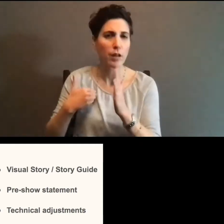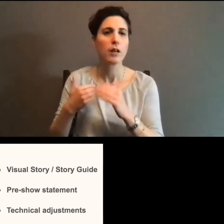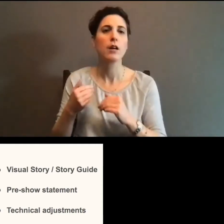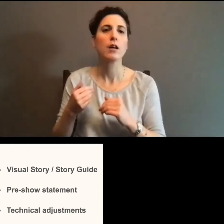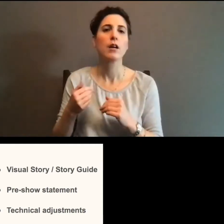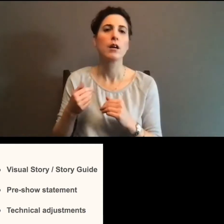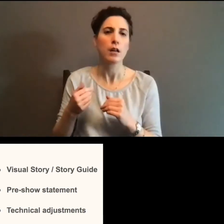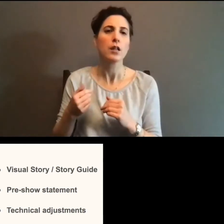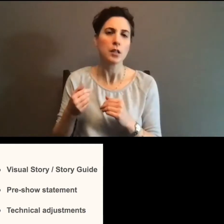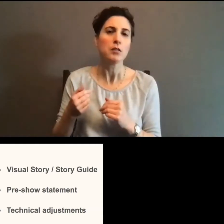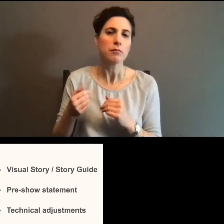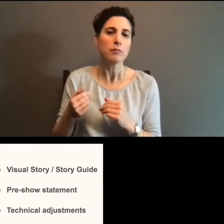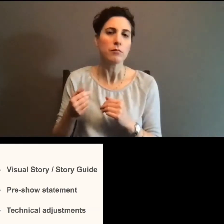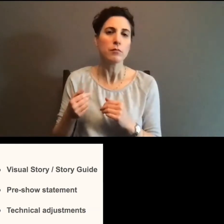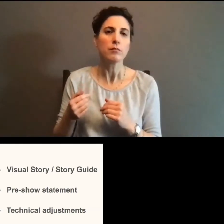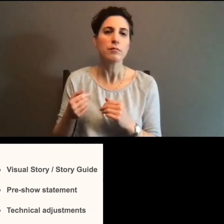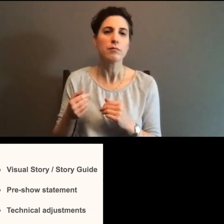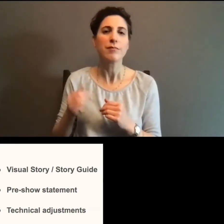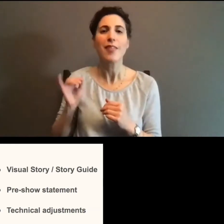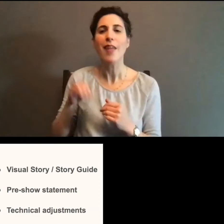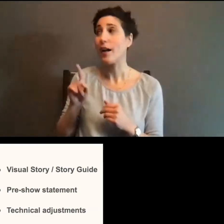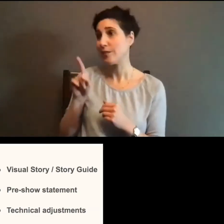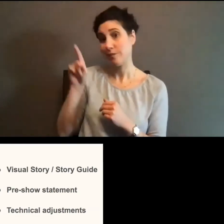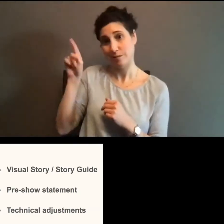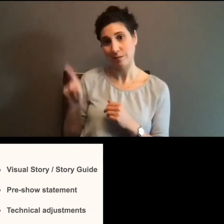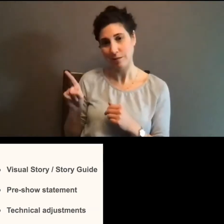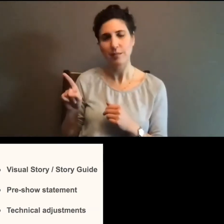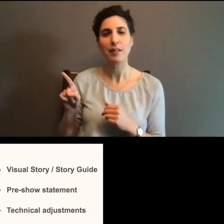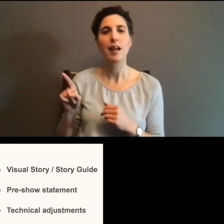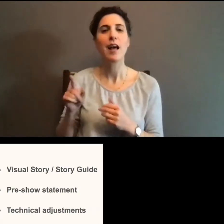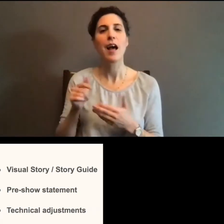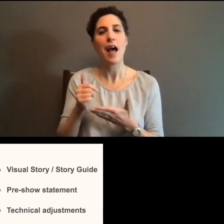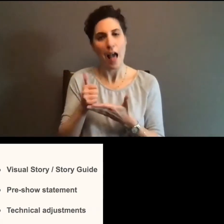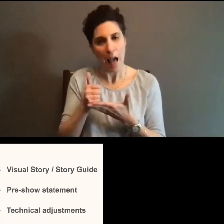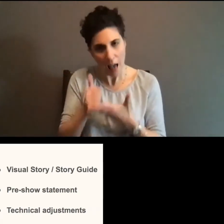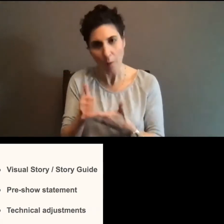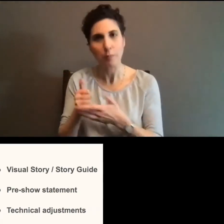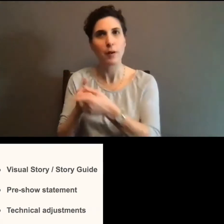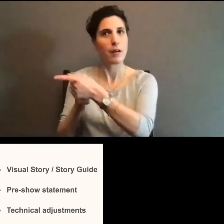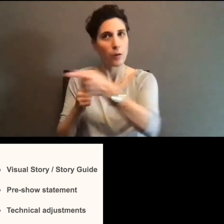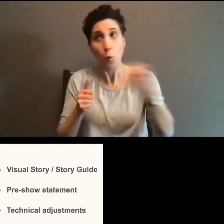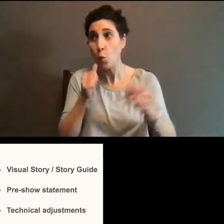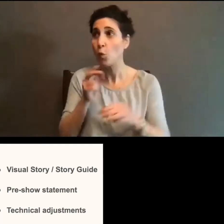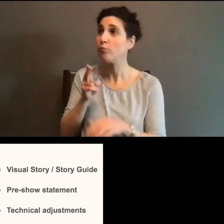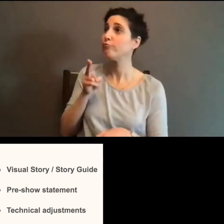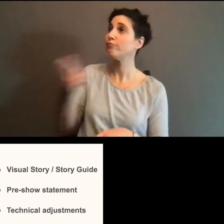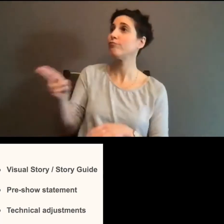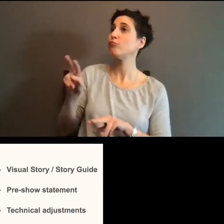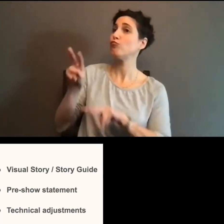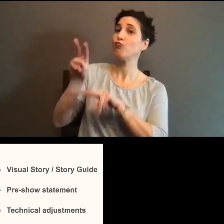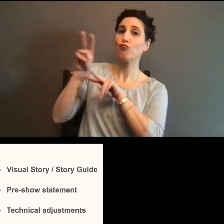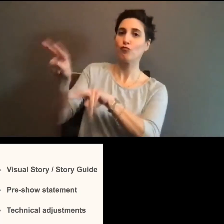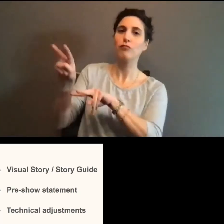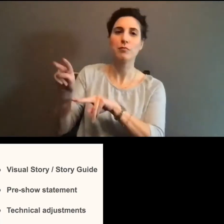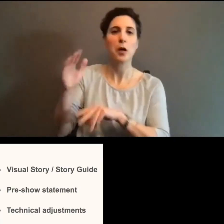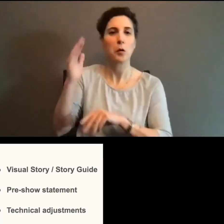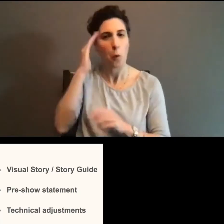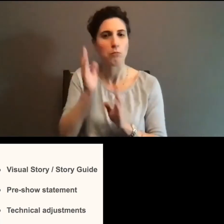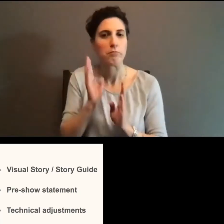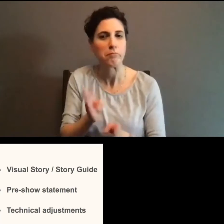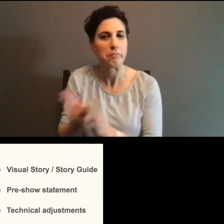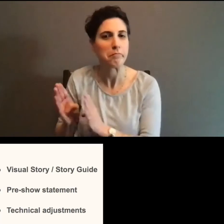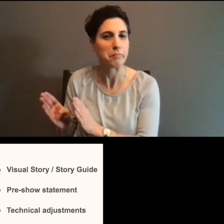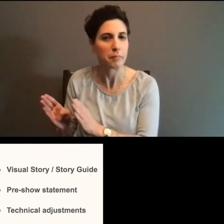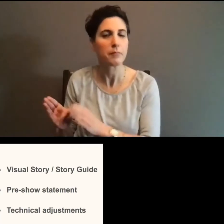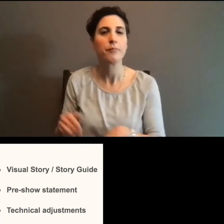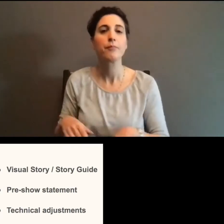really just like a handbook to coming to the show. Um, I will show you more in detail that pre-show statements. This will